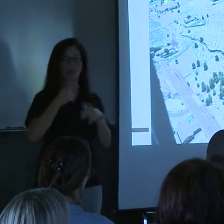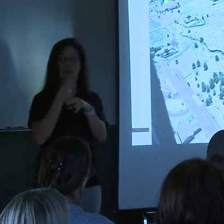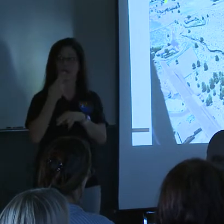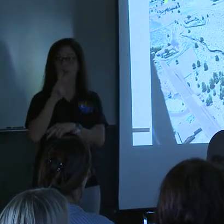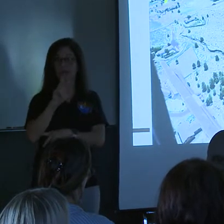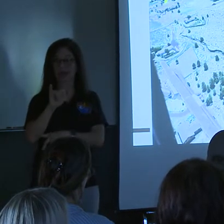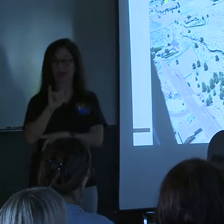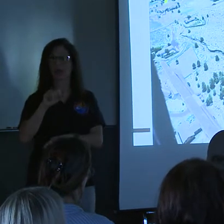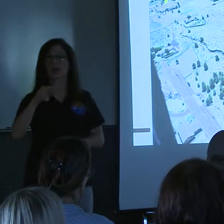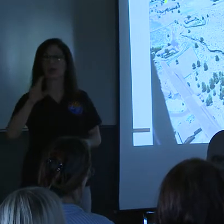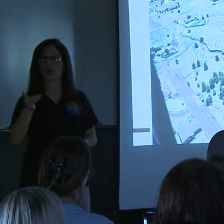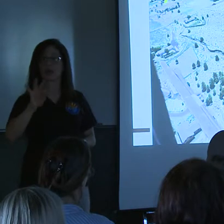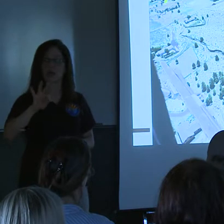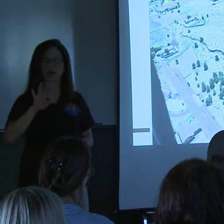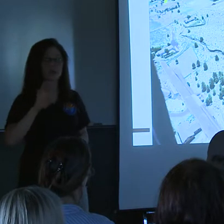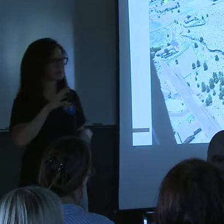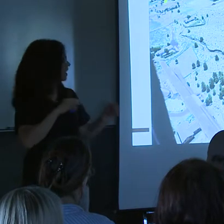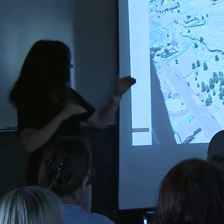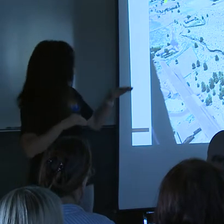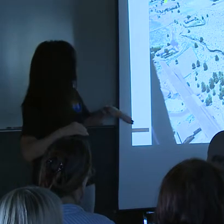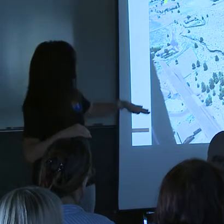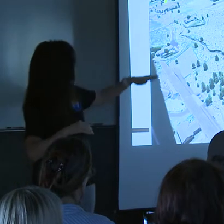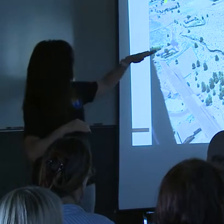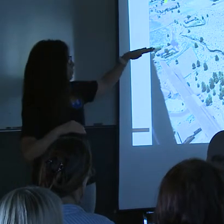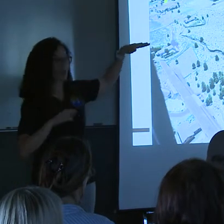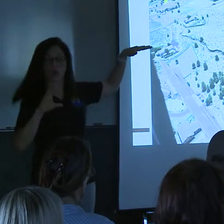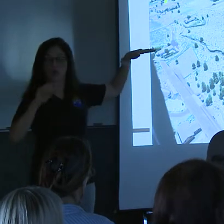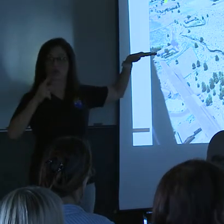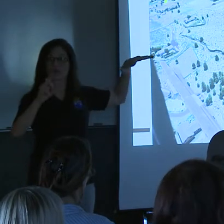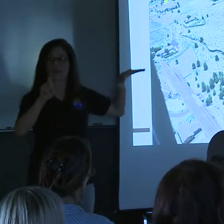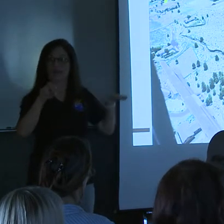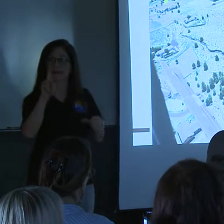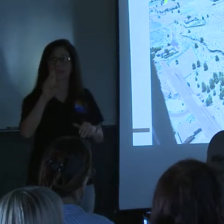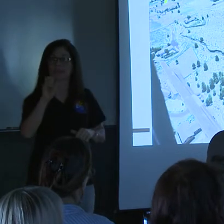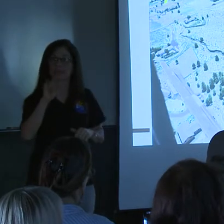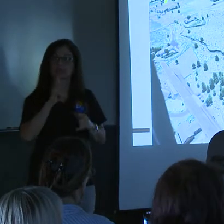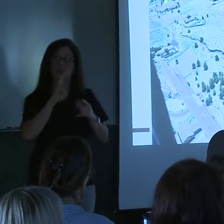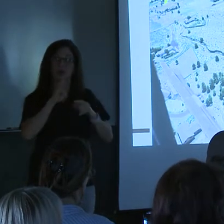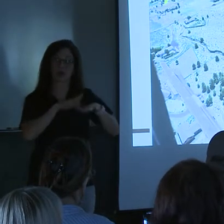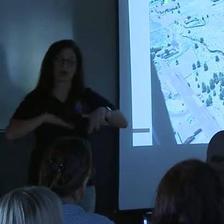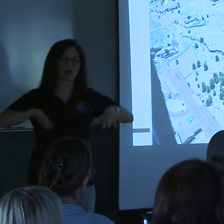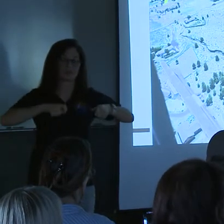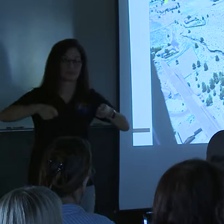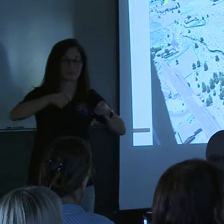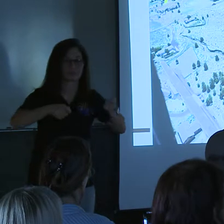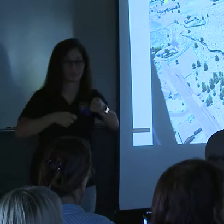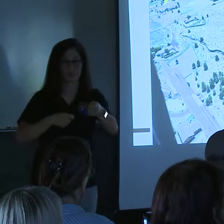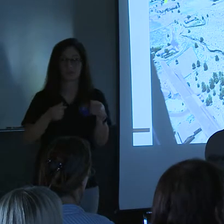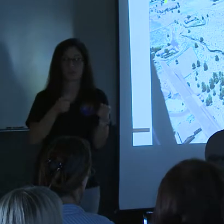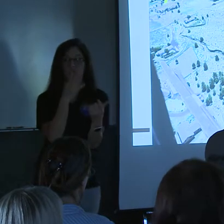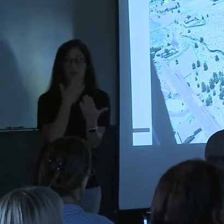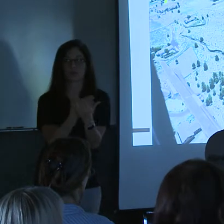Basin. But water should flow into there and it filled up and it did a pretty good job of it. Some of the water does